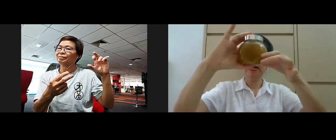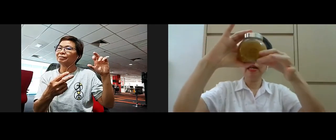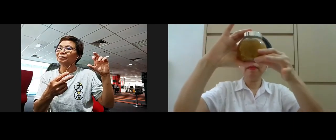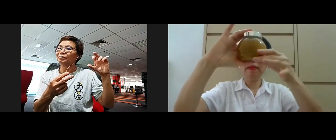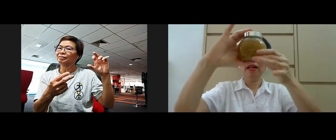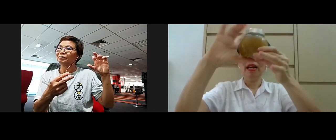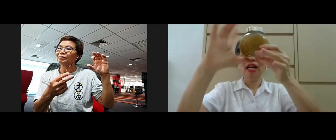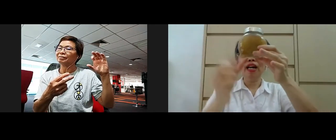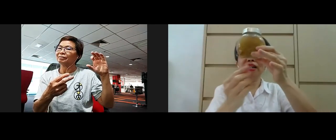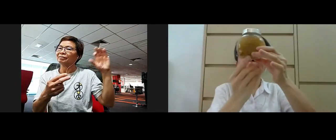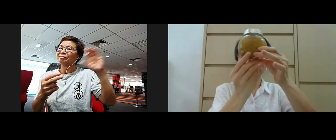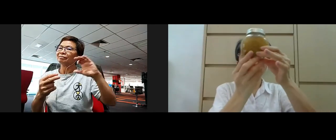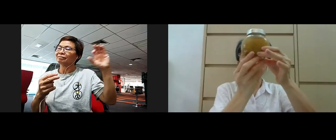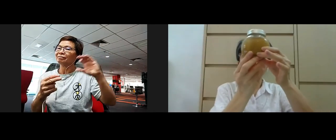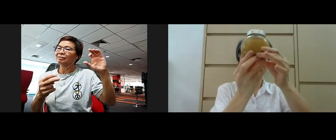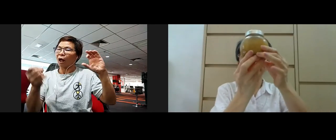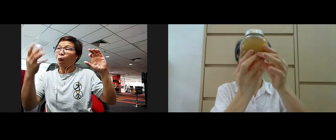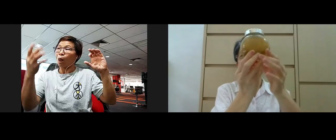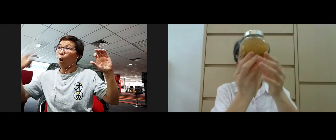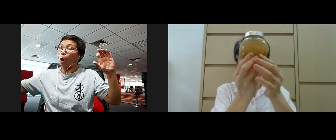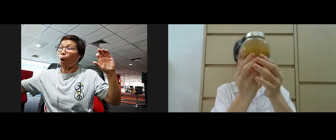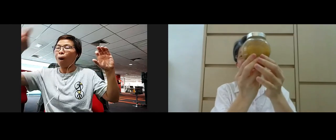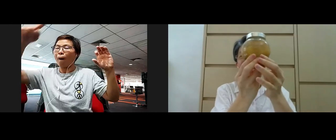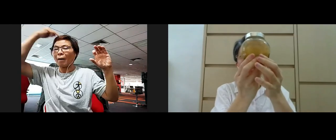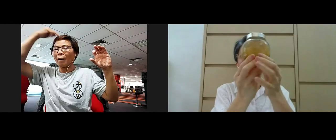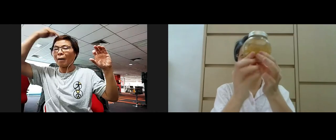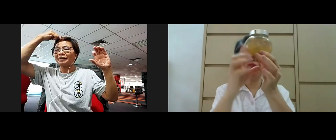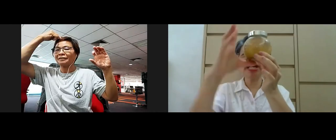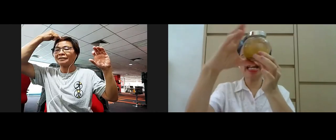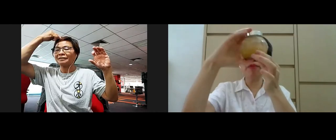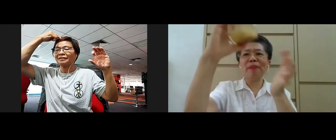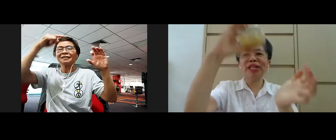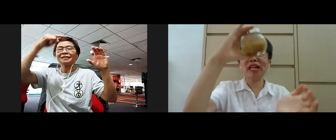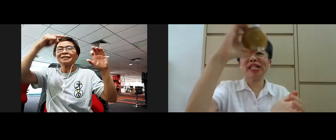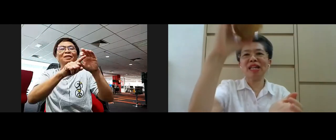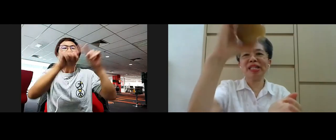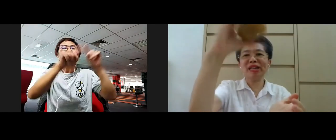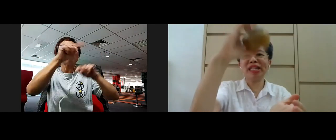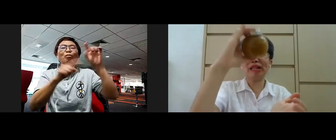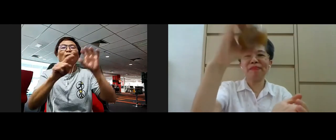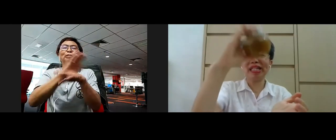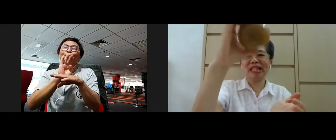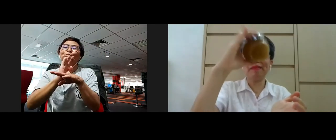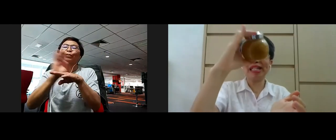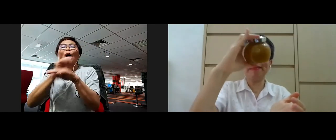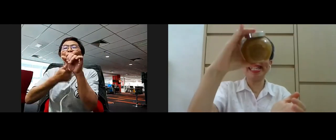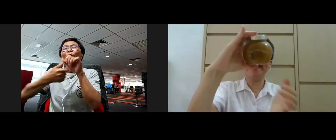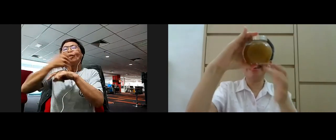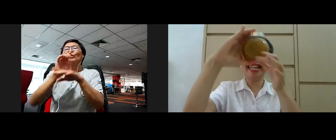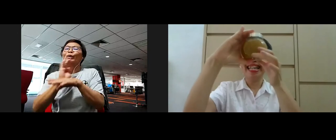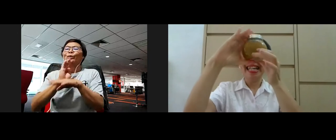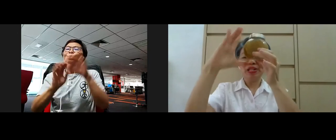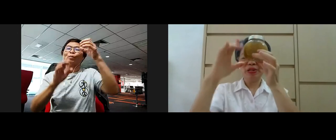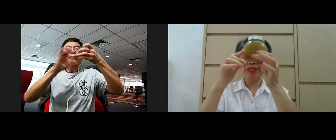okay a lot of us our mind is actually like that yeah every day we are busy busy busy busy busy busy